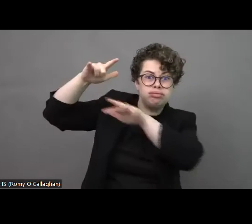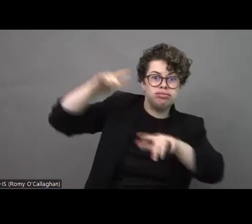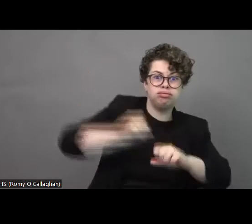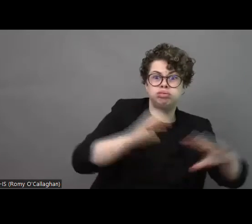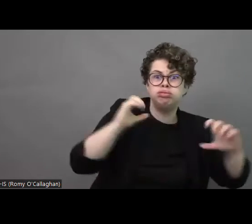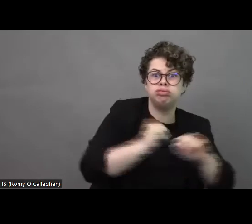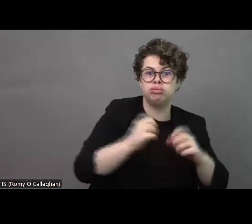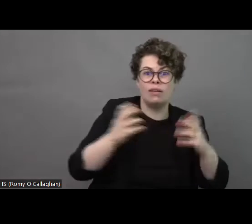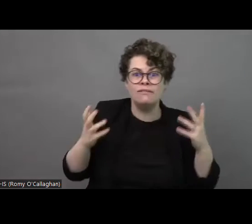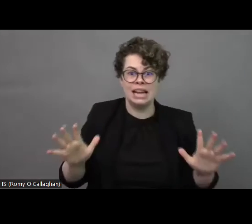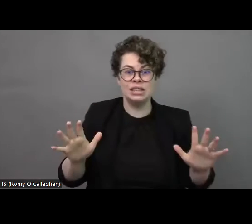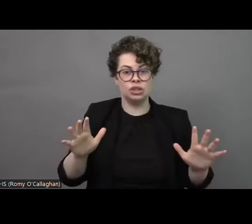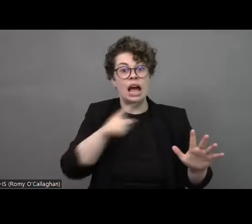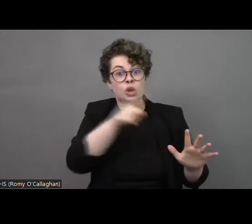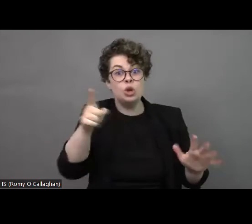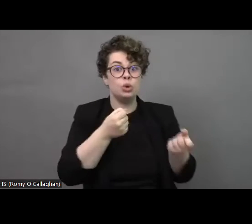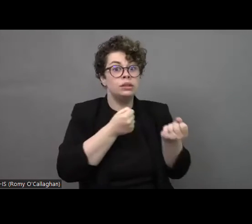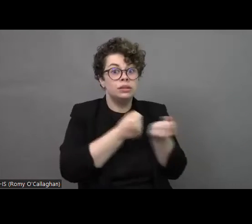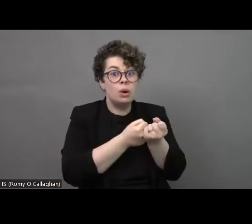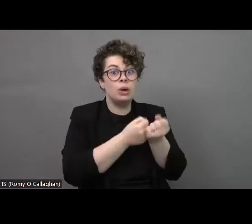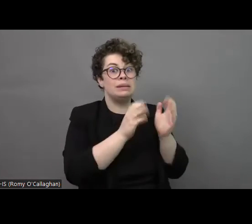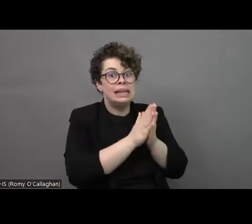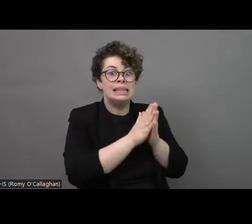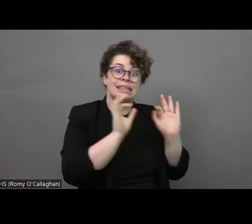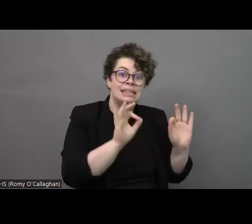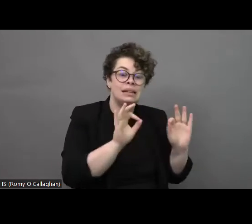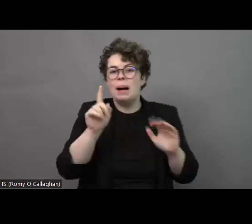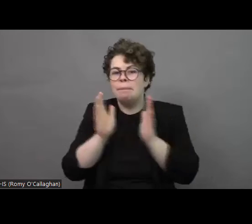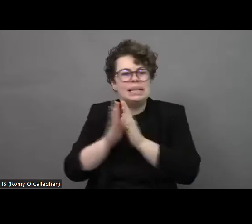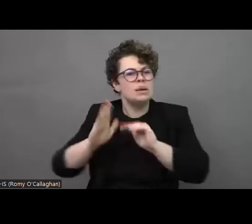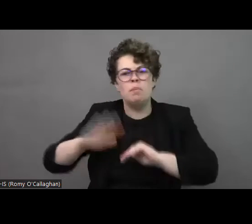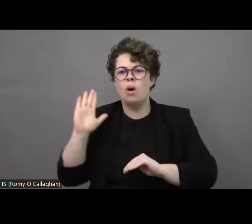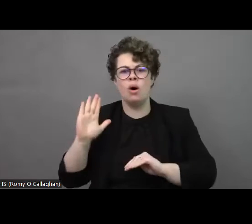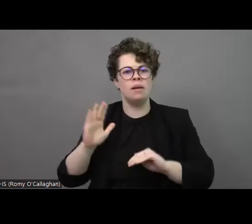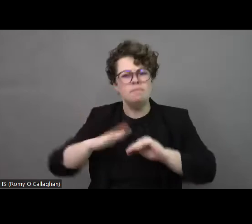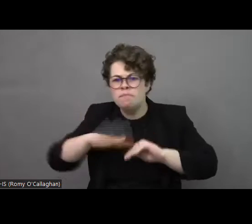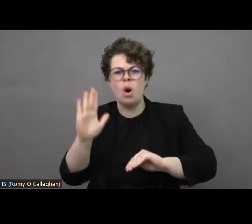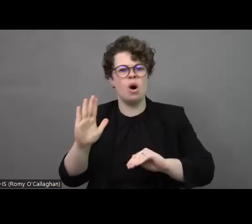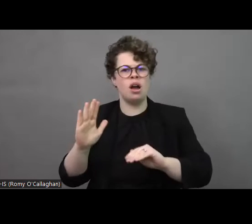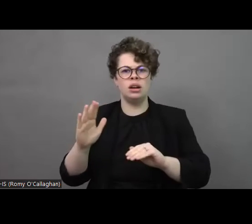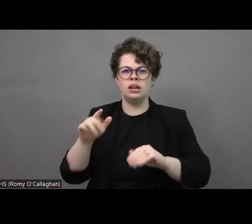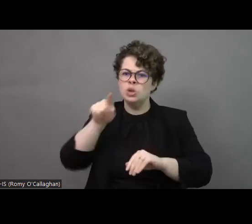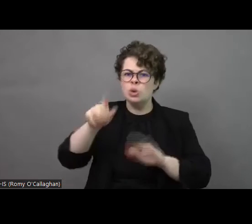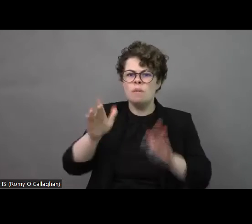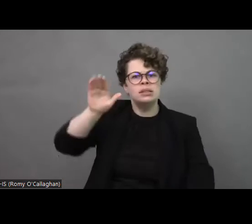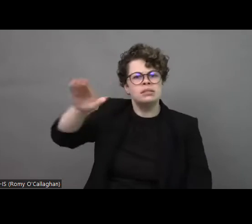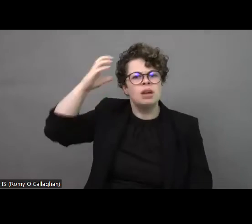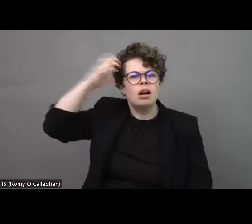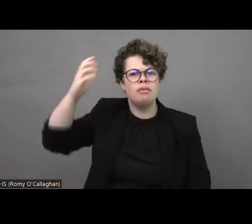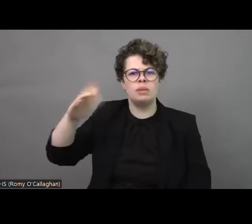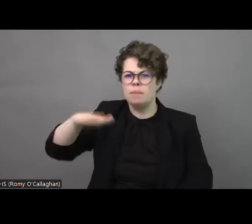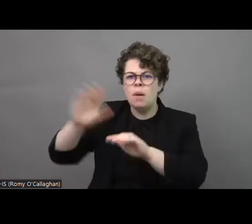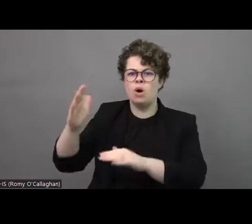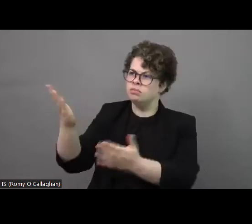you for that. Thank you for your solidarity. But please try, please try to address your governments, influence your governments, influence the international organizations,